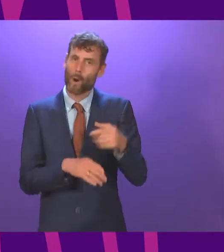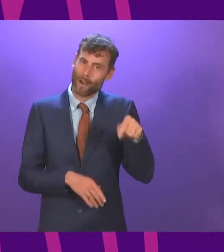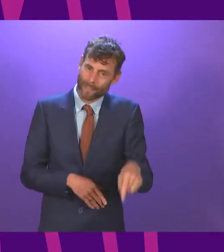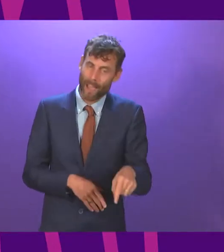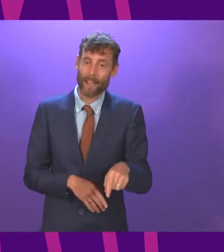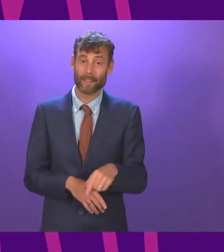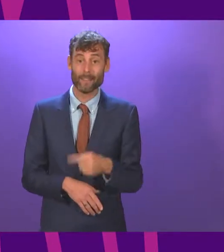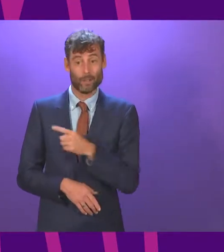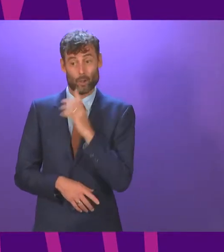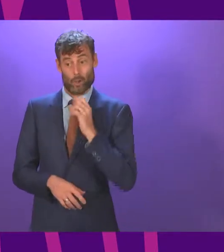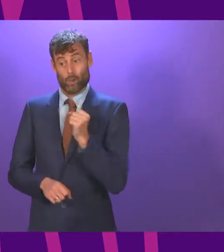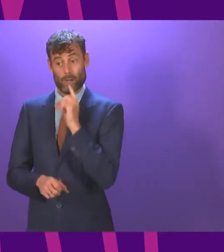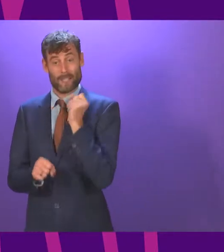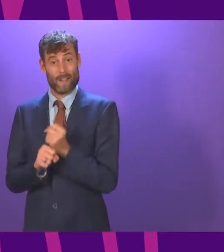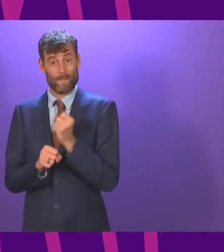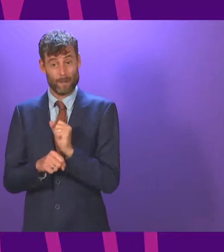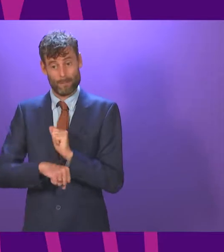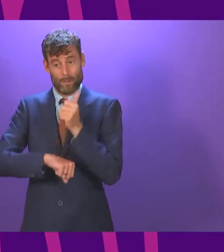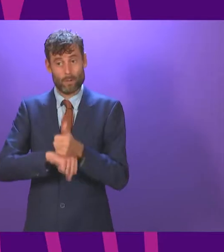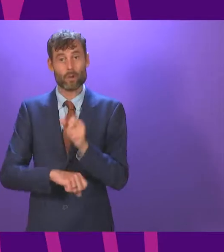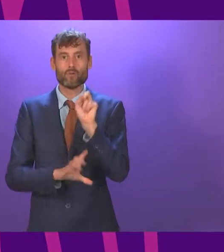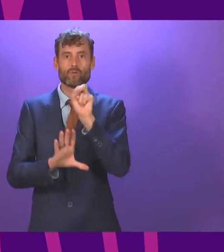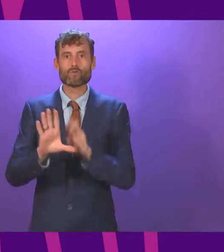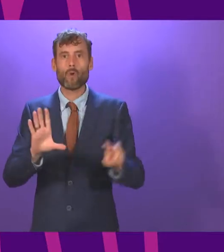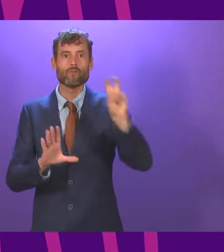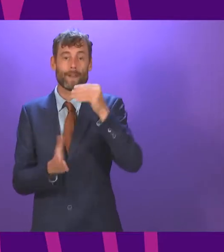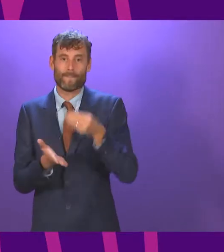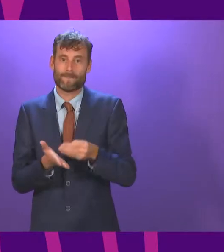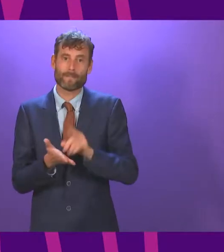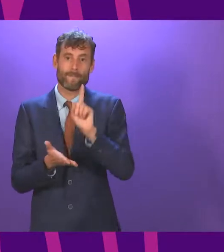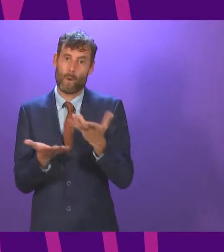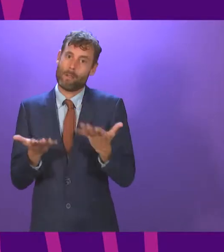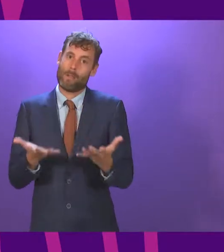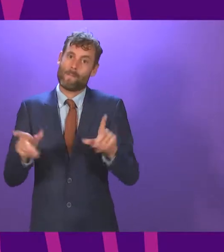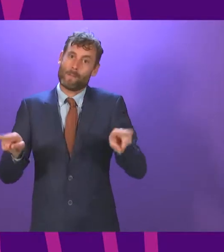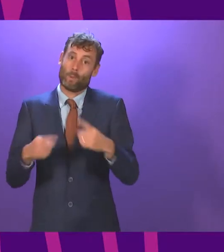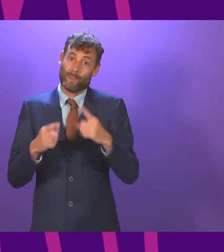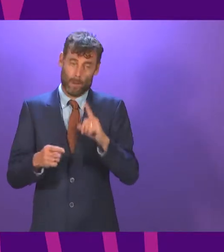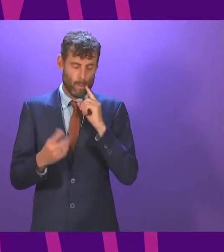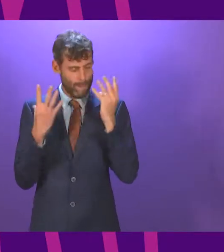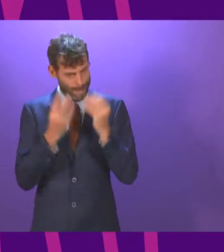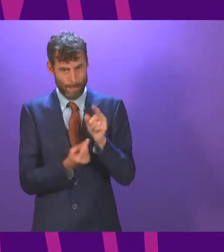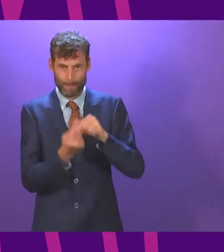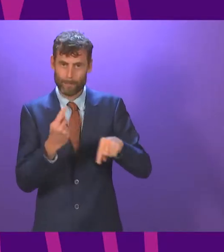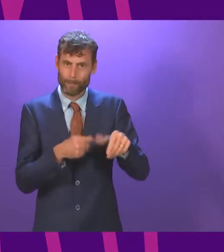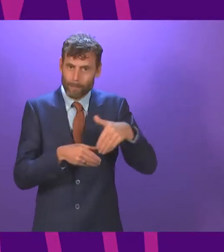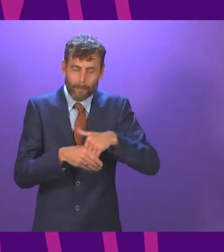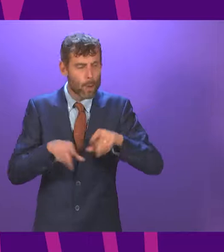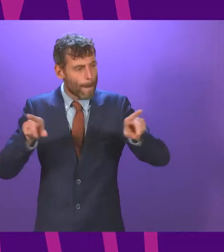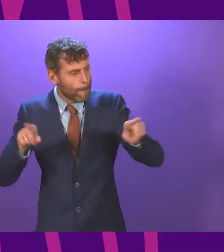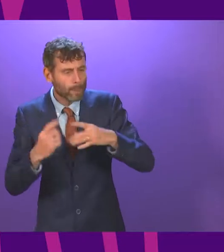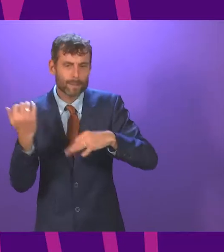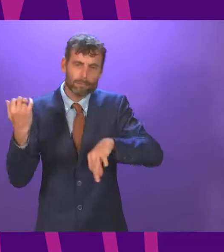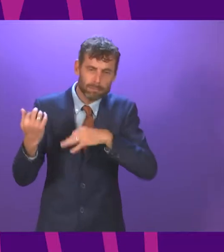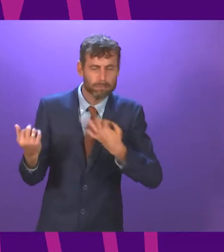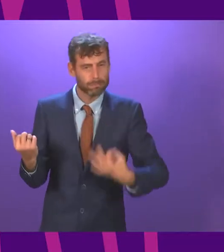Government's recent launch of the touring fund for live music is going to make a marked difference to the lives of many in Kelvin. Musicians,